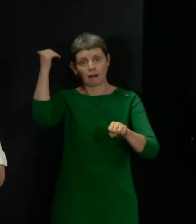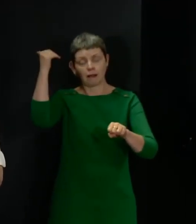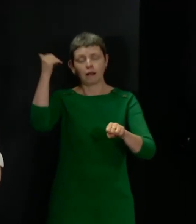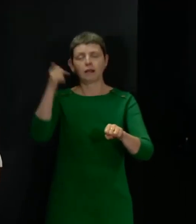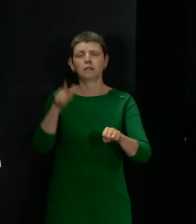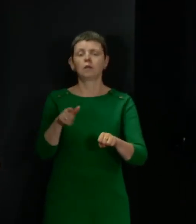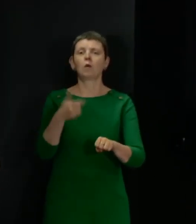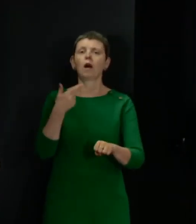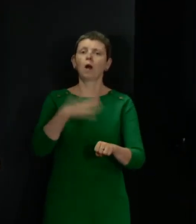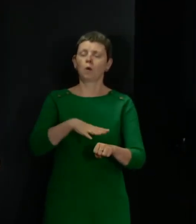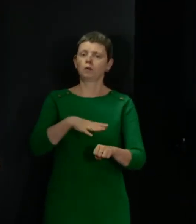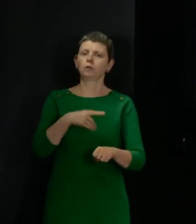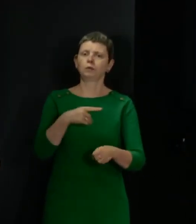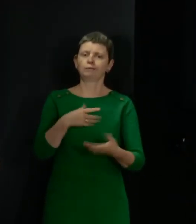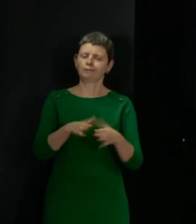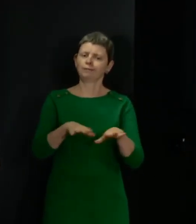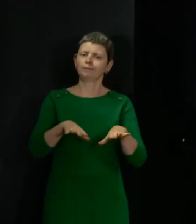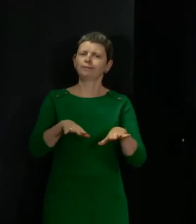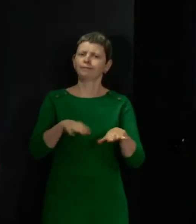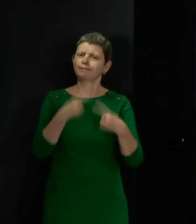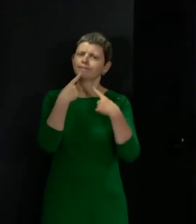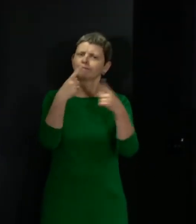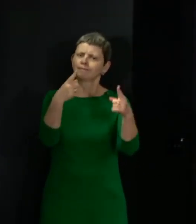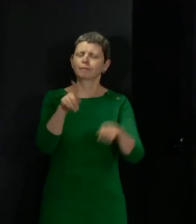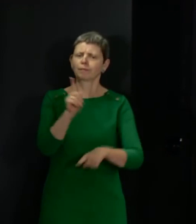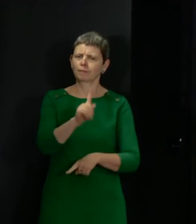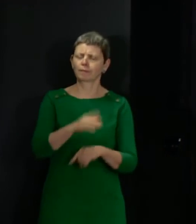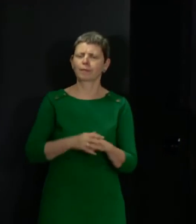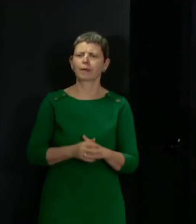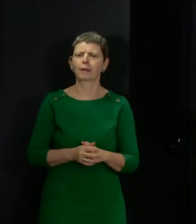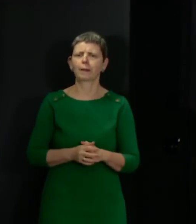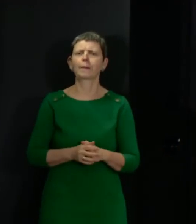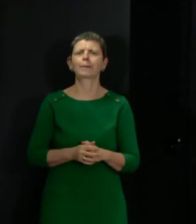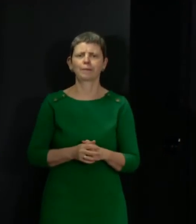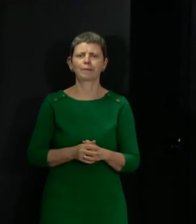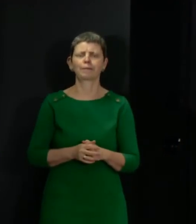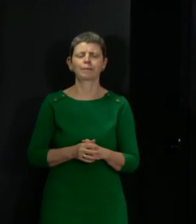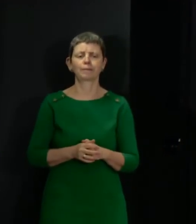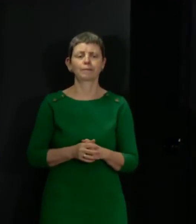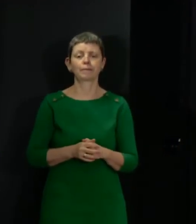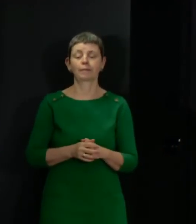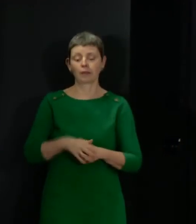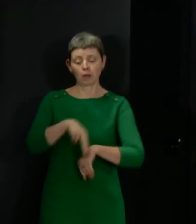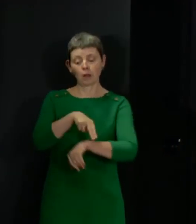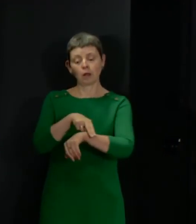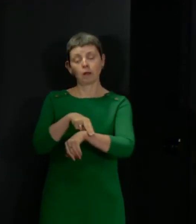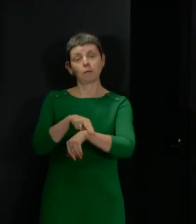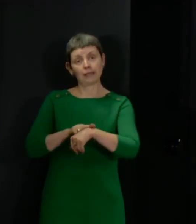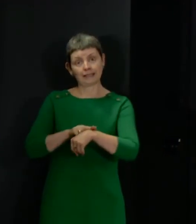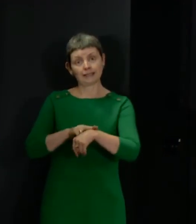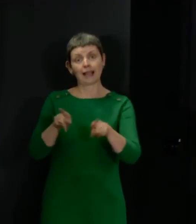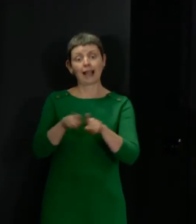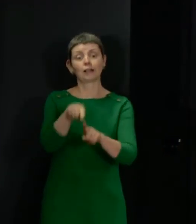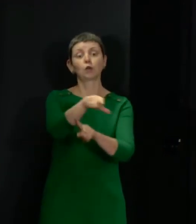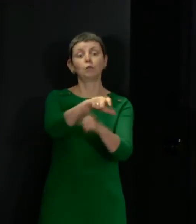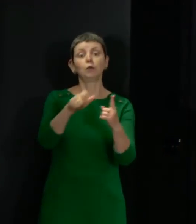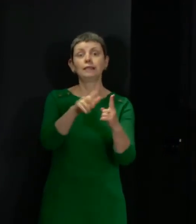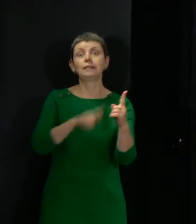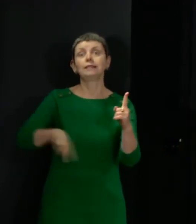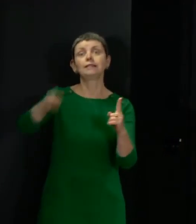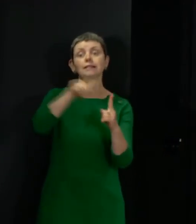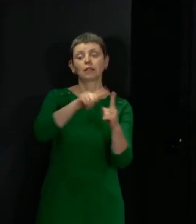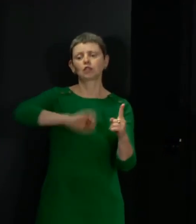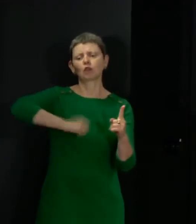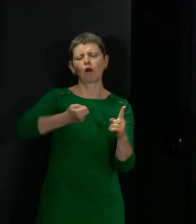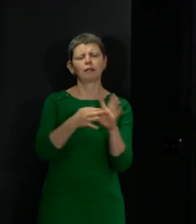stressed on a number of occasions recently. And that's by underlining the close bond that exists between policing and the communities of Scotland